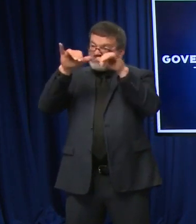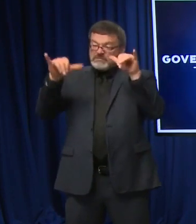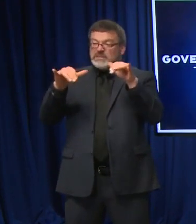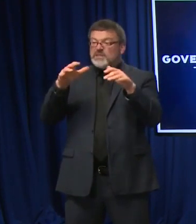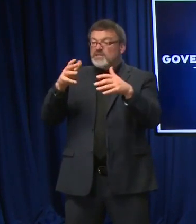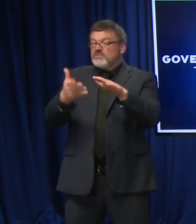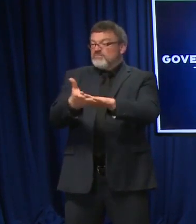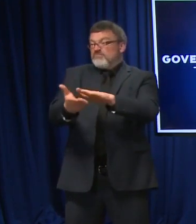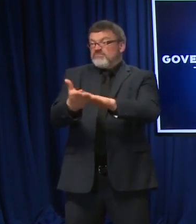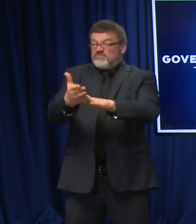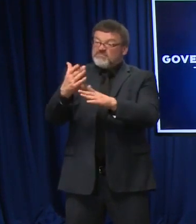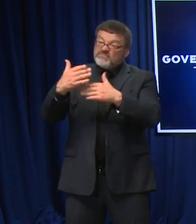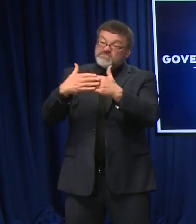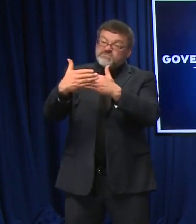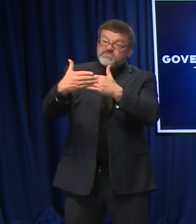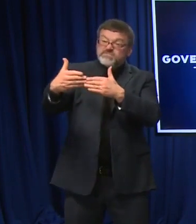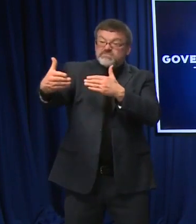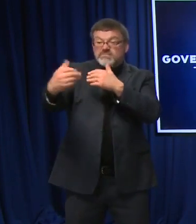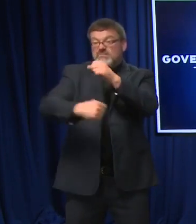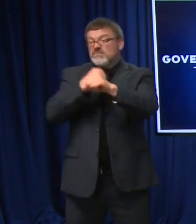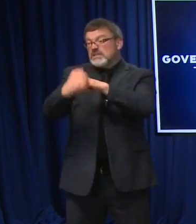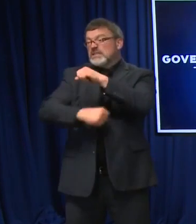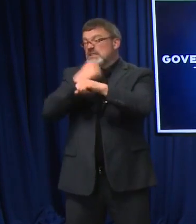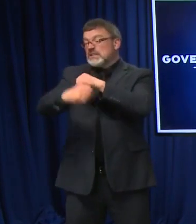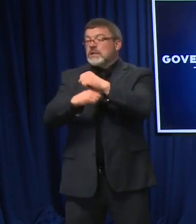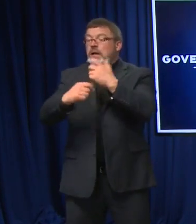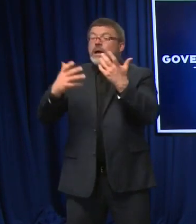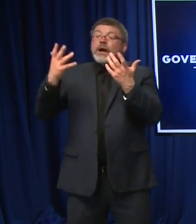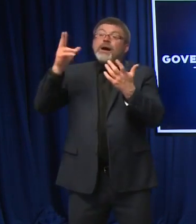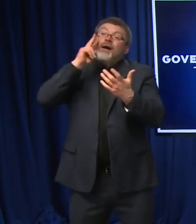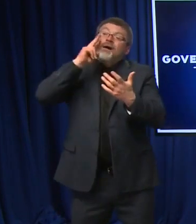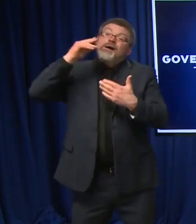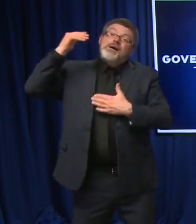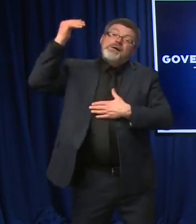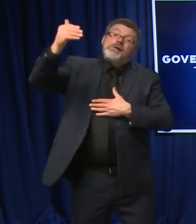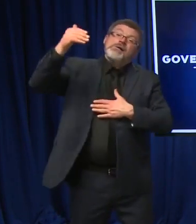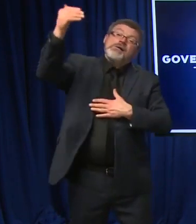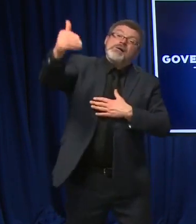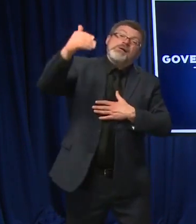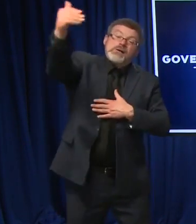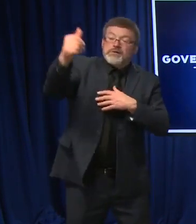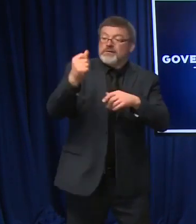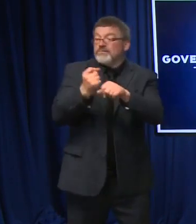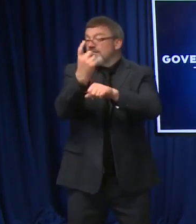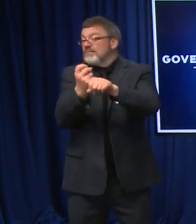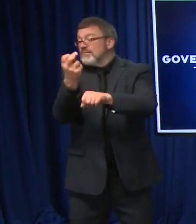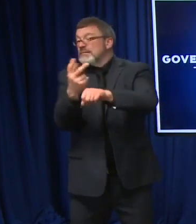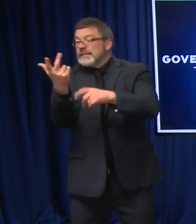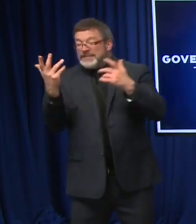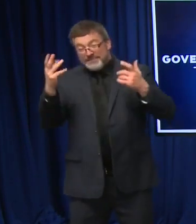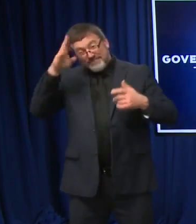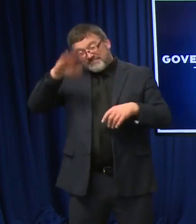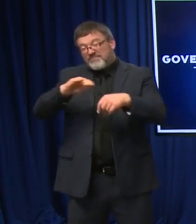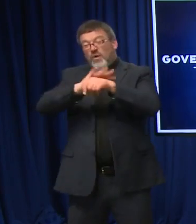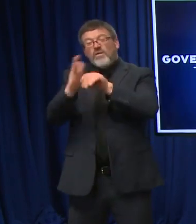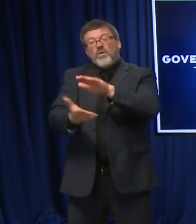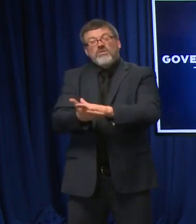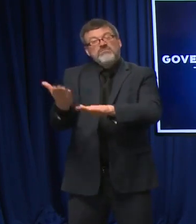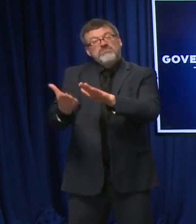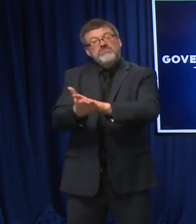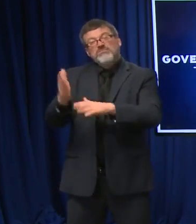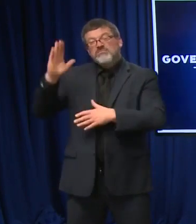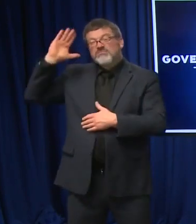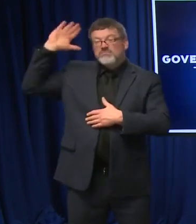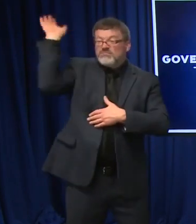we might approach it a little differently. But we may be in this COVID, non-COVID, you know, rises and troughs of COVID cases and